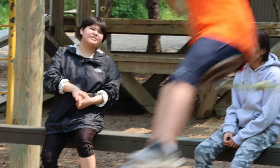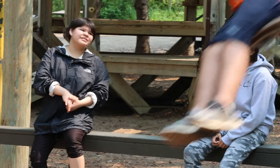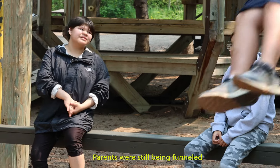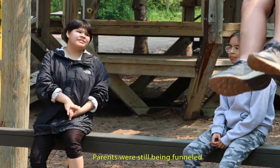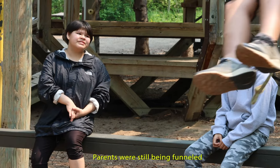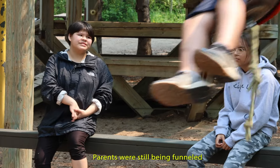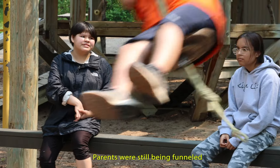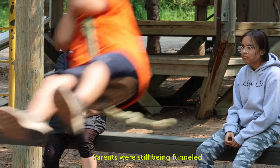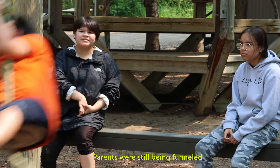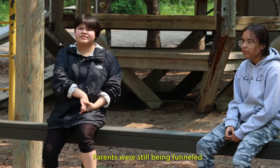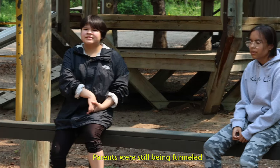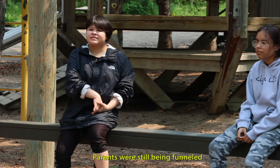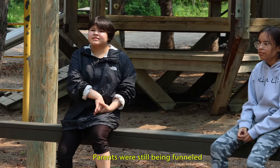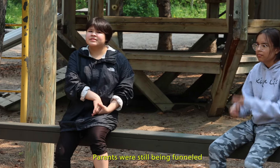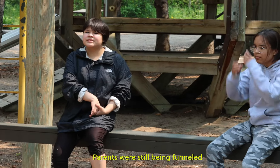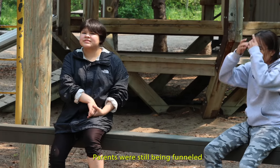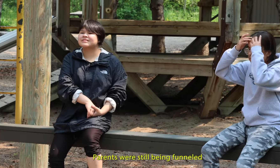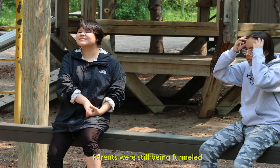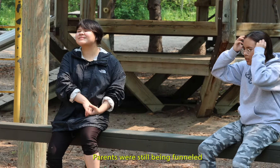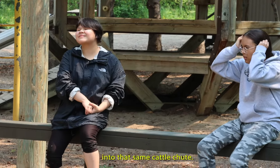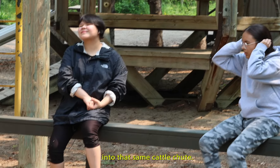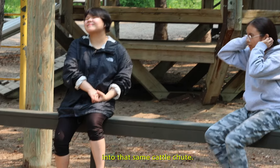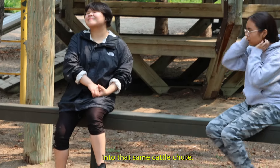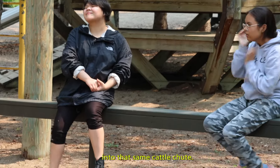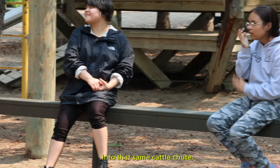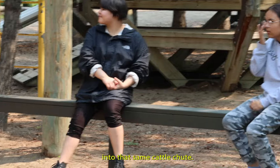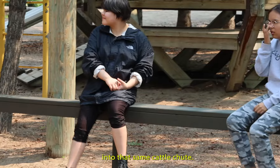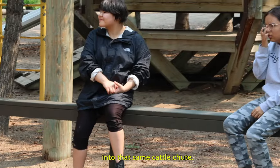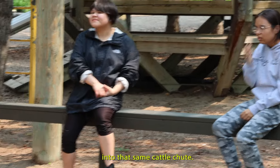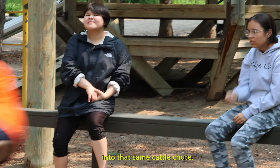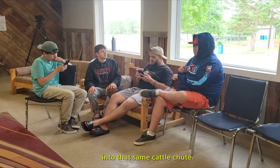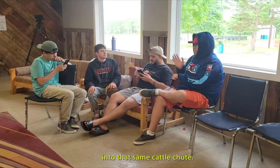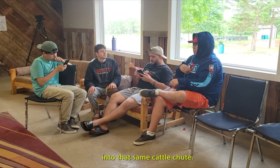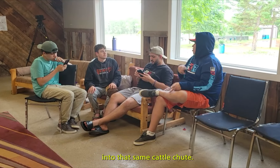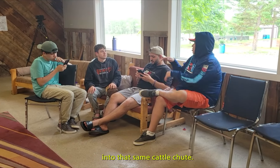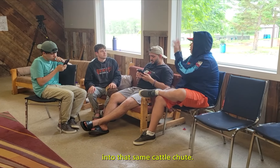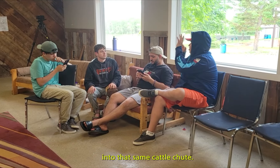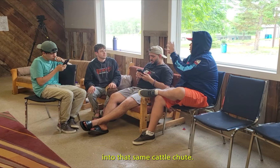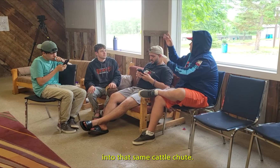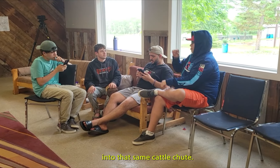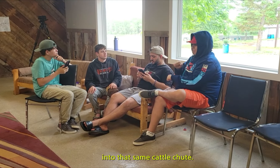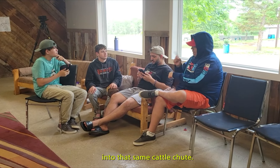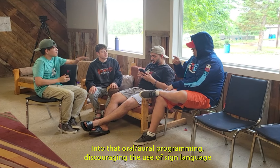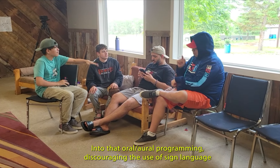Parents were still being funneled into that same cattle chute into that oral oral